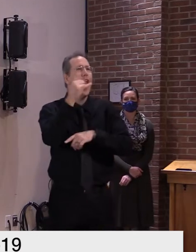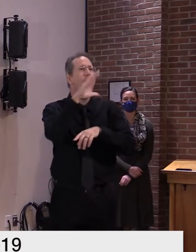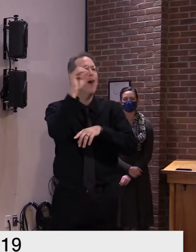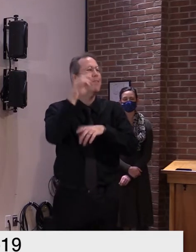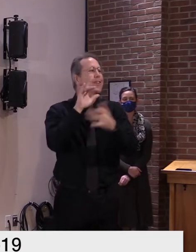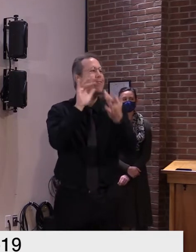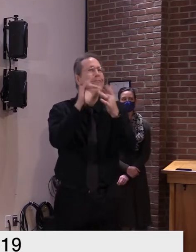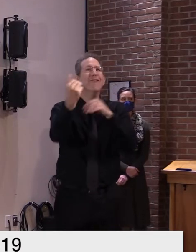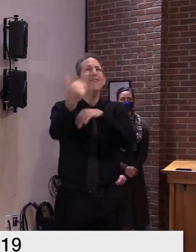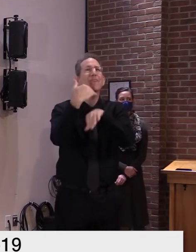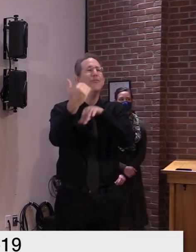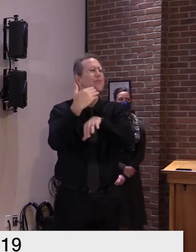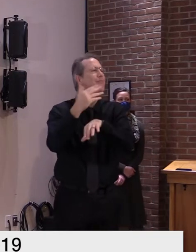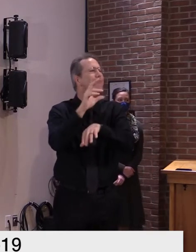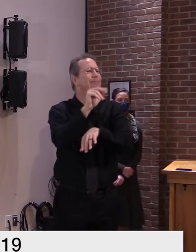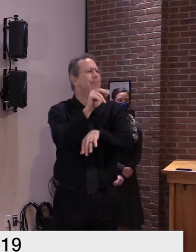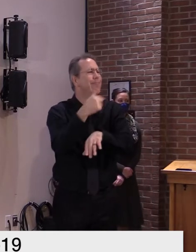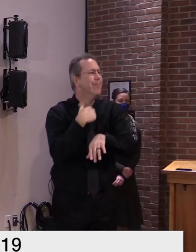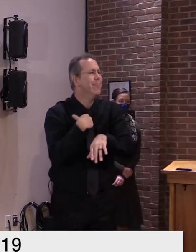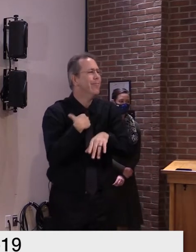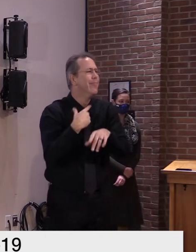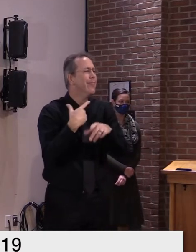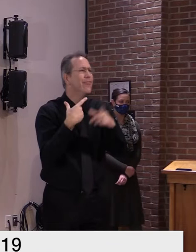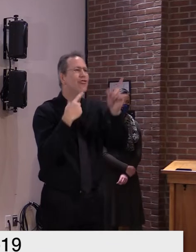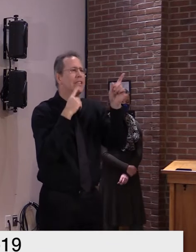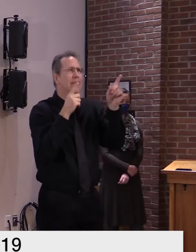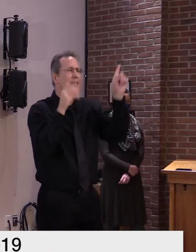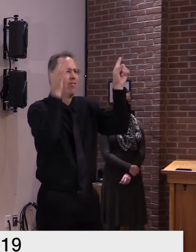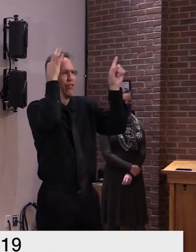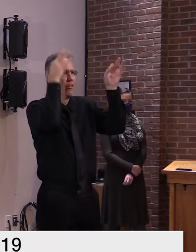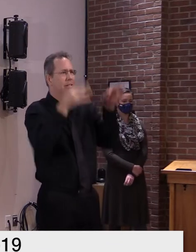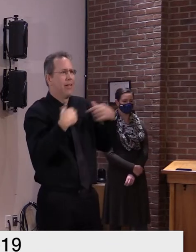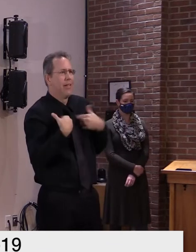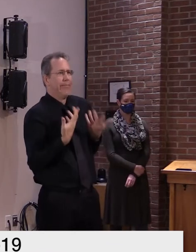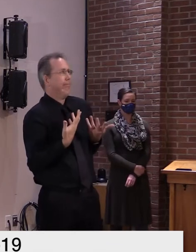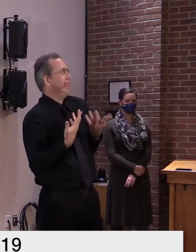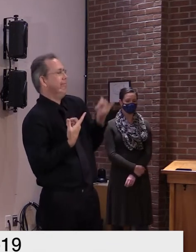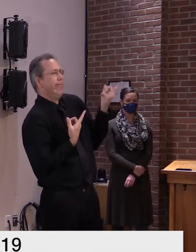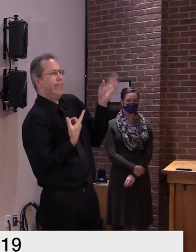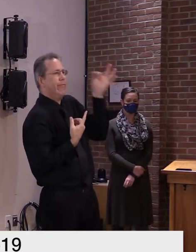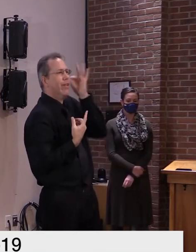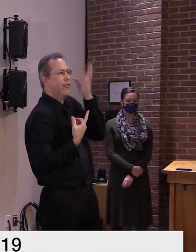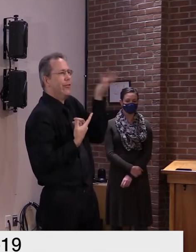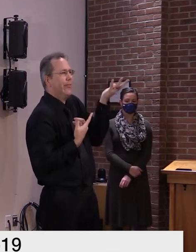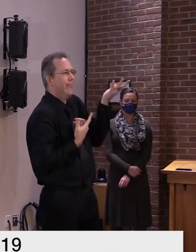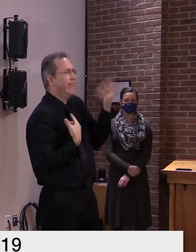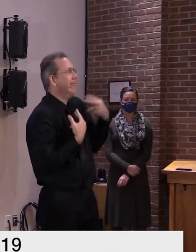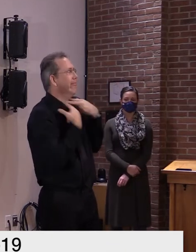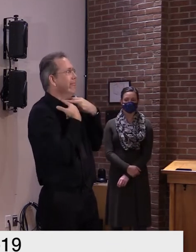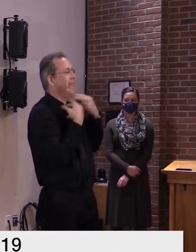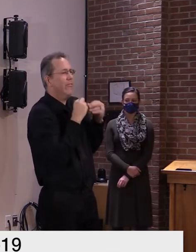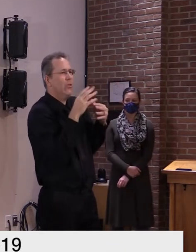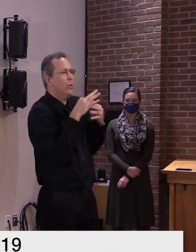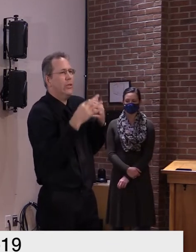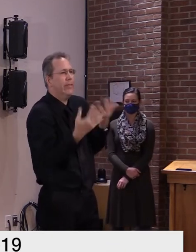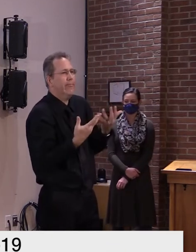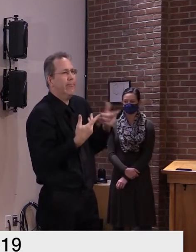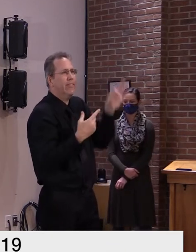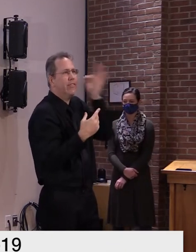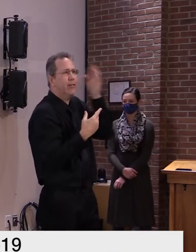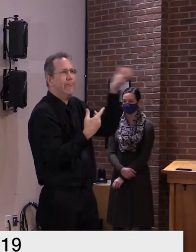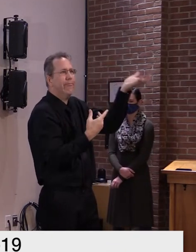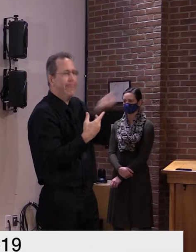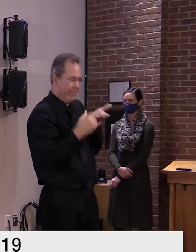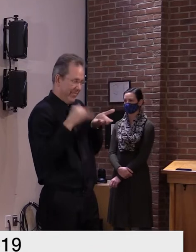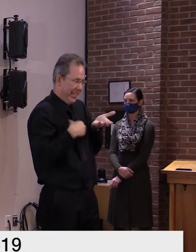is approved it's it took some time for pfizer to get to that point uh and then just again do the do the math as we move